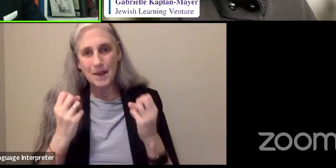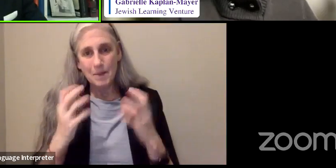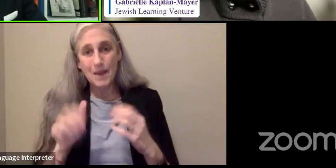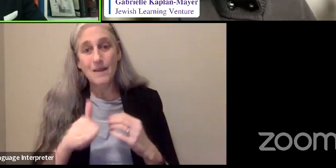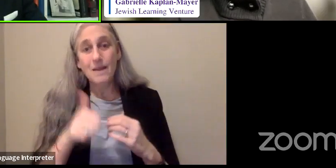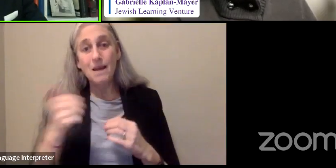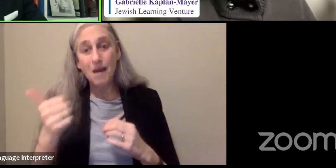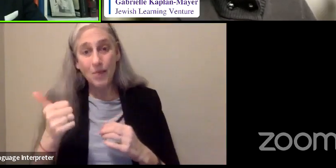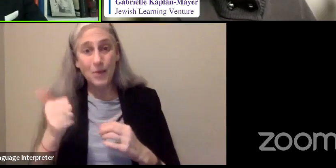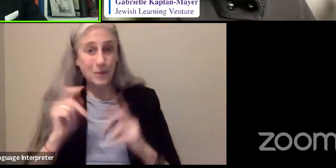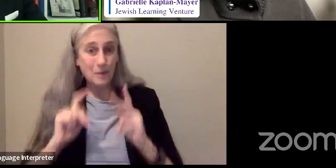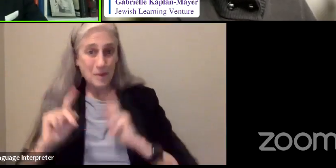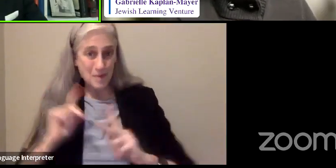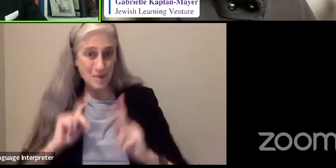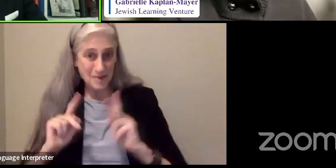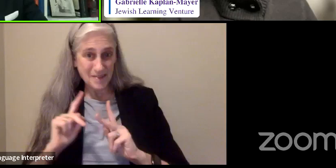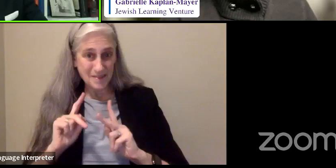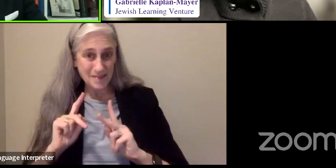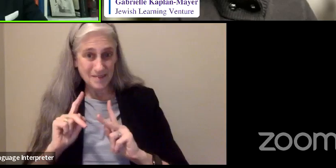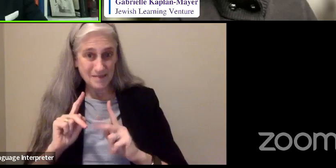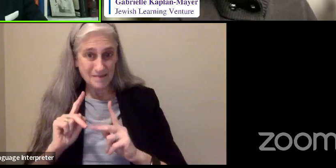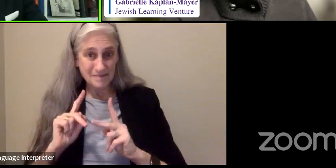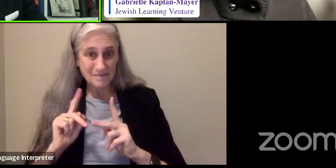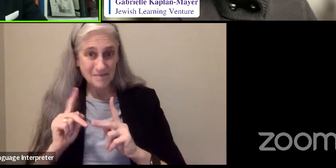came to help.